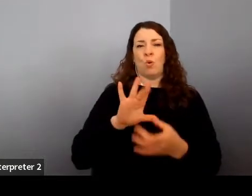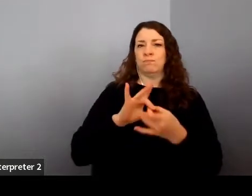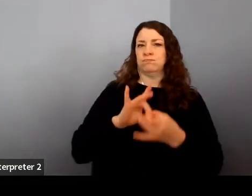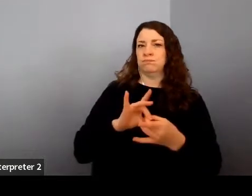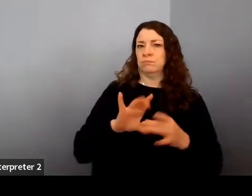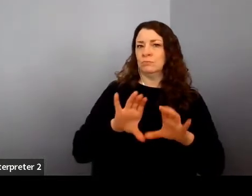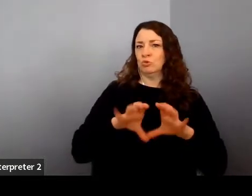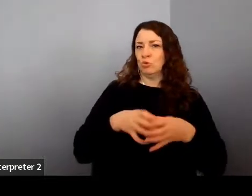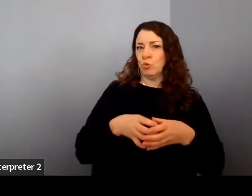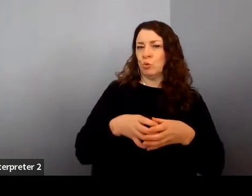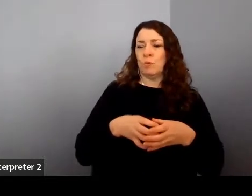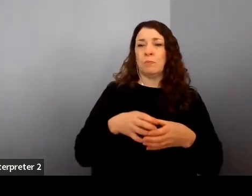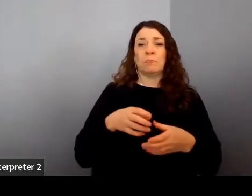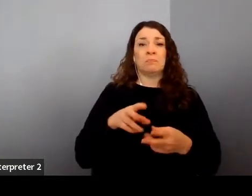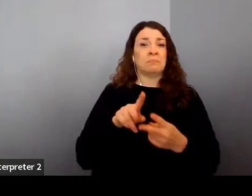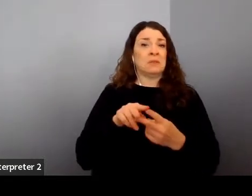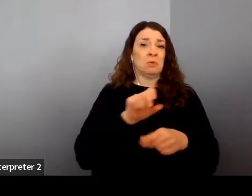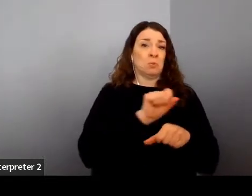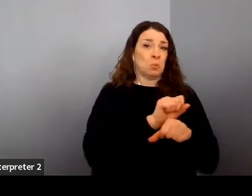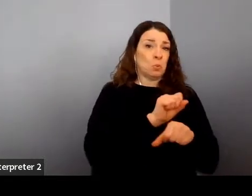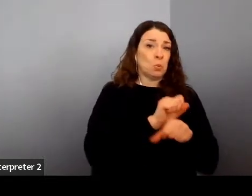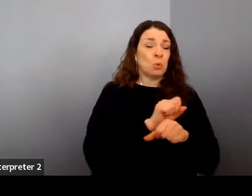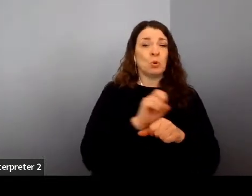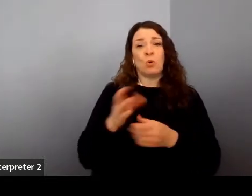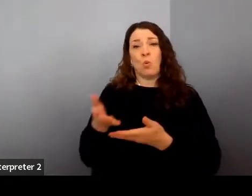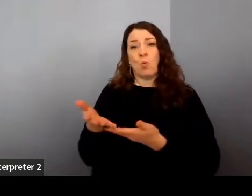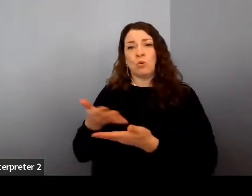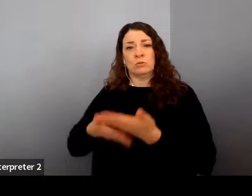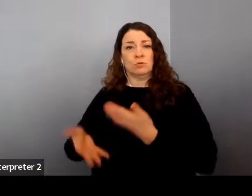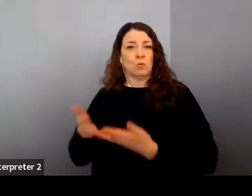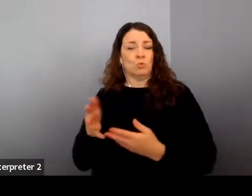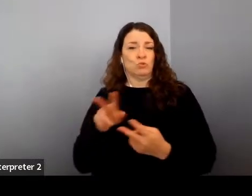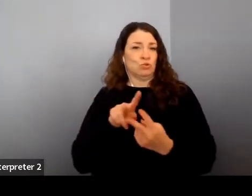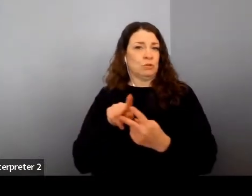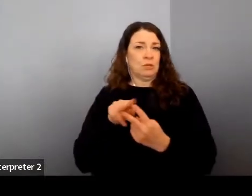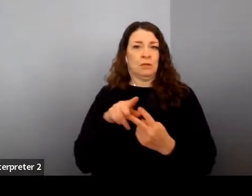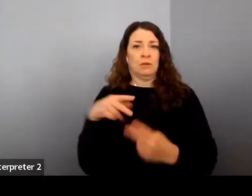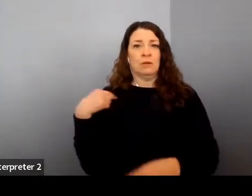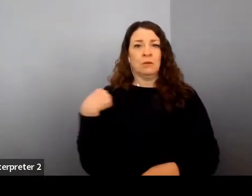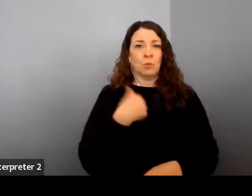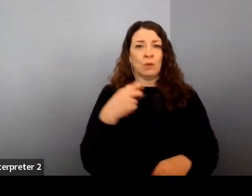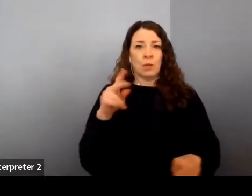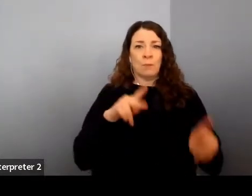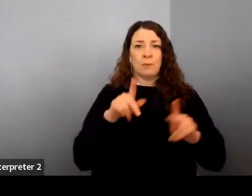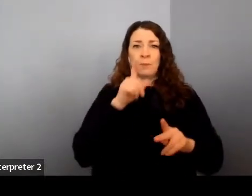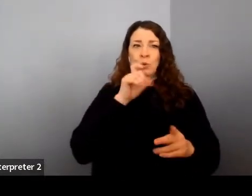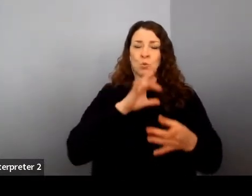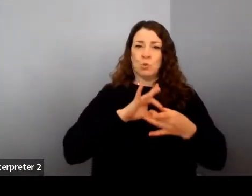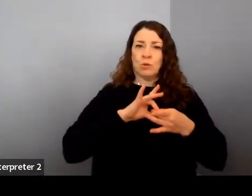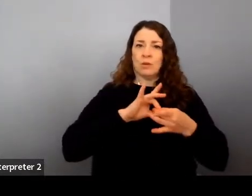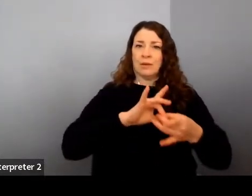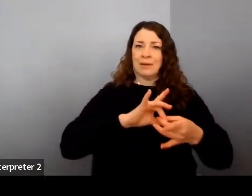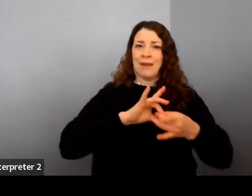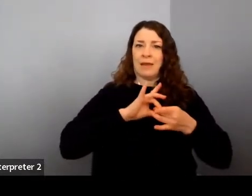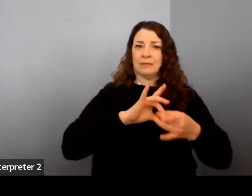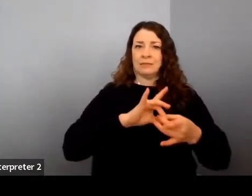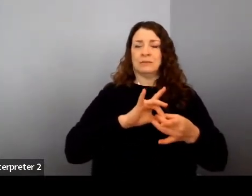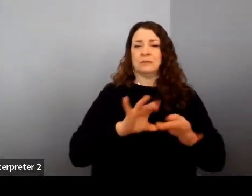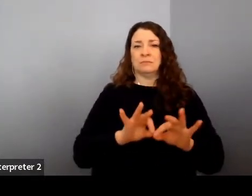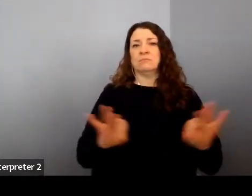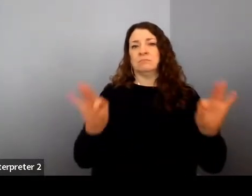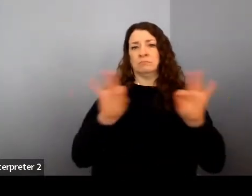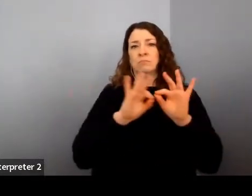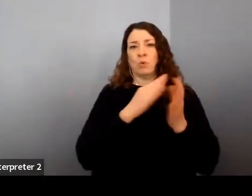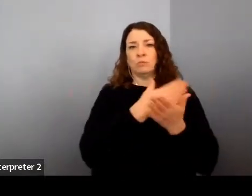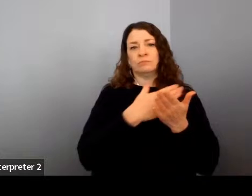work or whether it's socially, you know, we are, uh, creatures who connect and that's a really important aspect